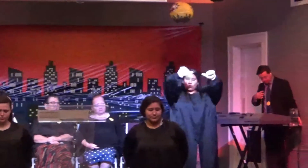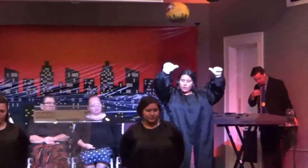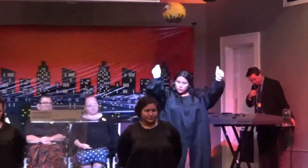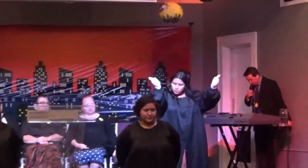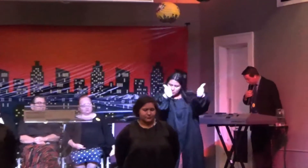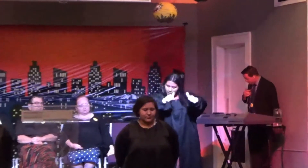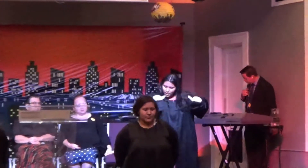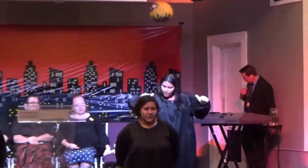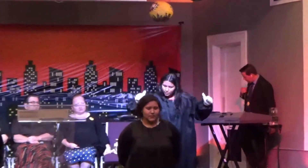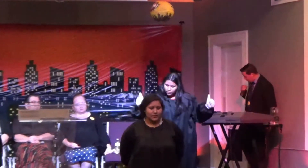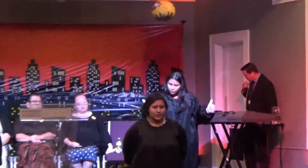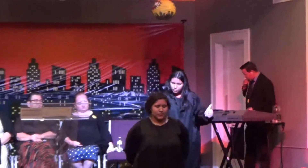crush the idols